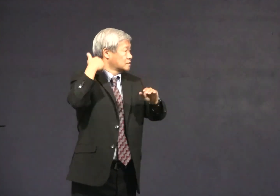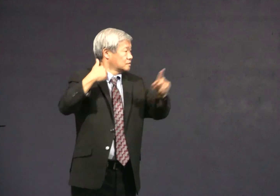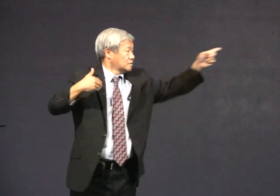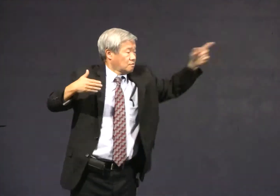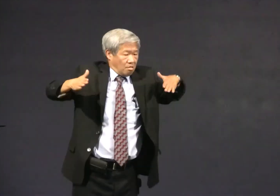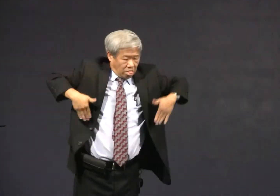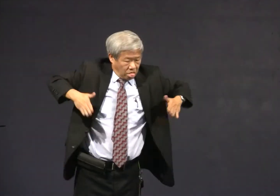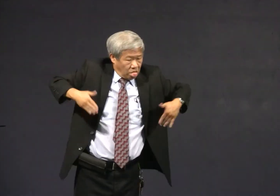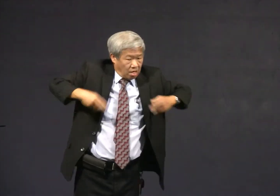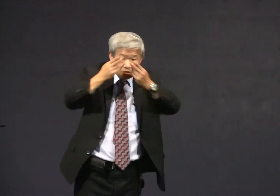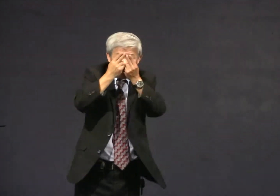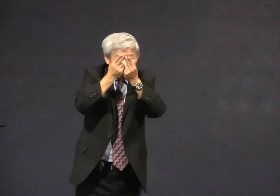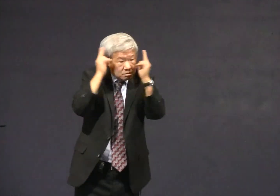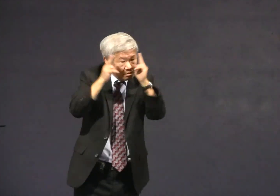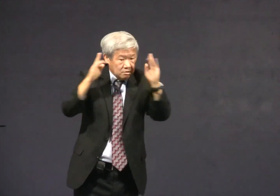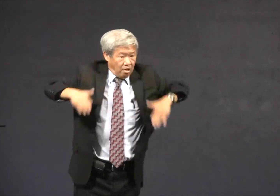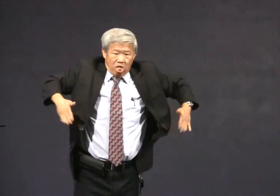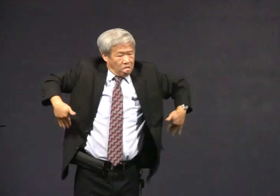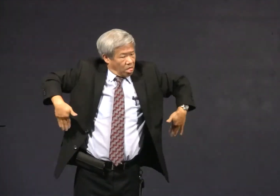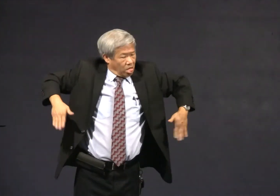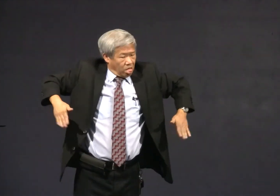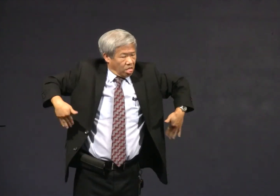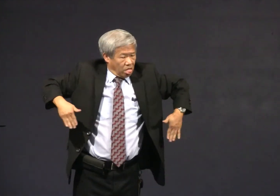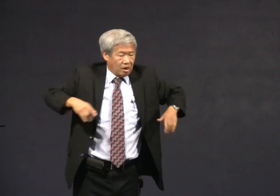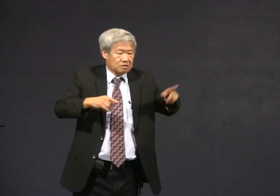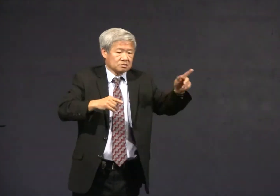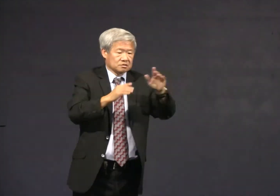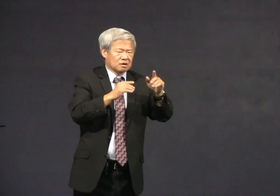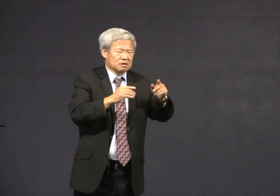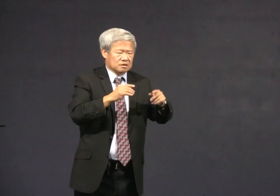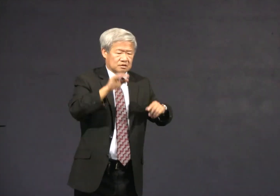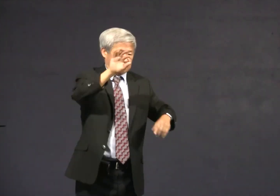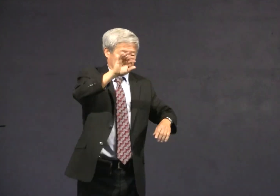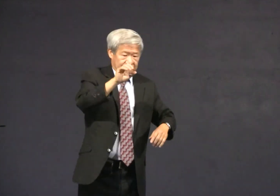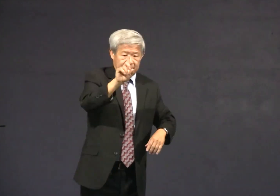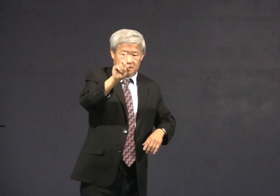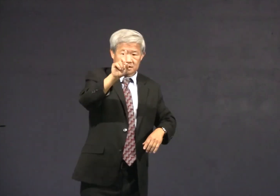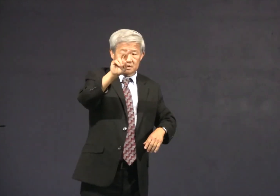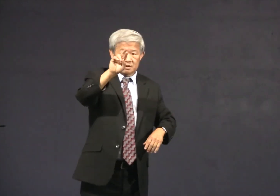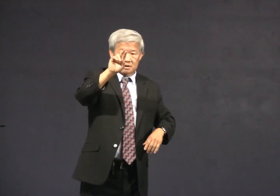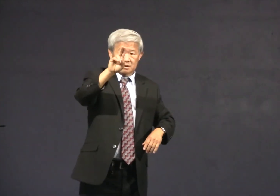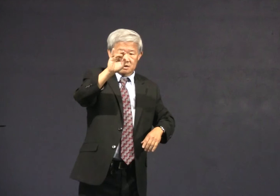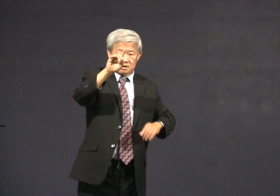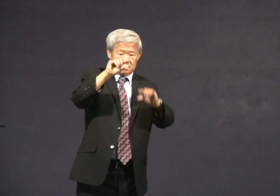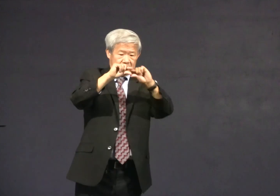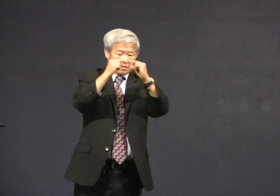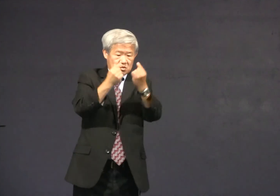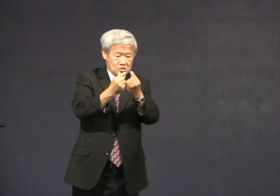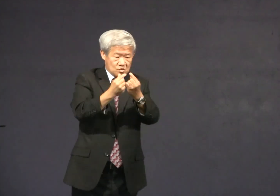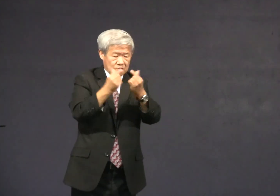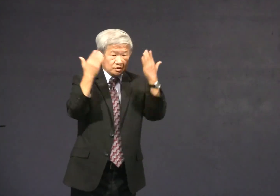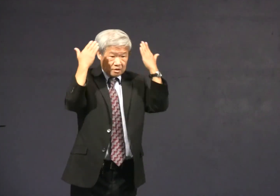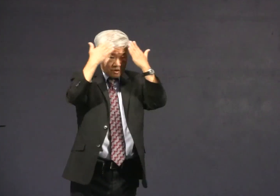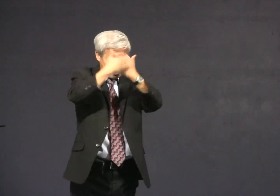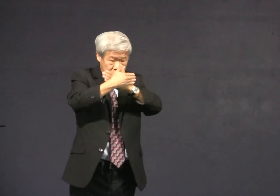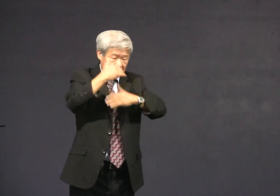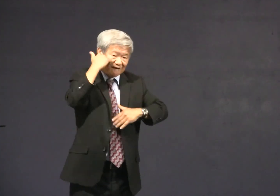ago so we're not talking about Halloween yet but the Druids